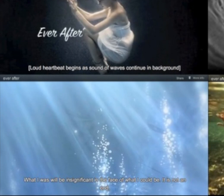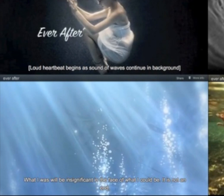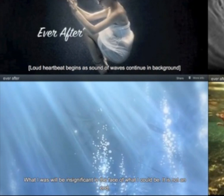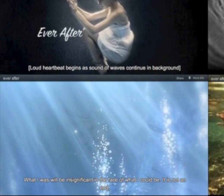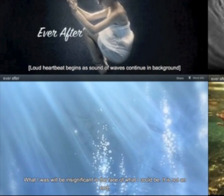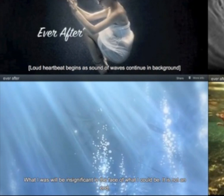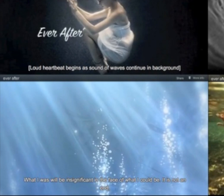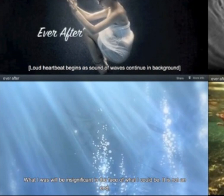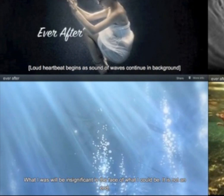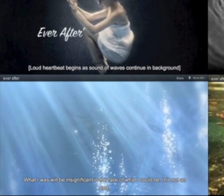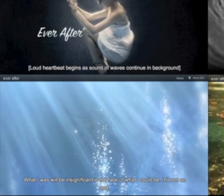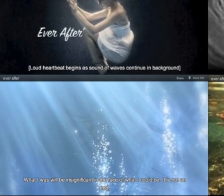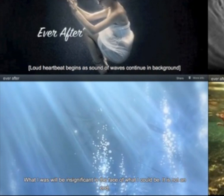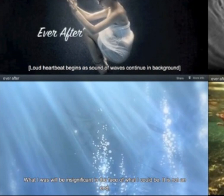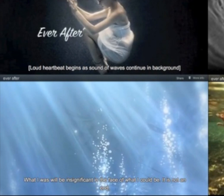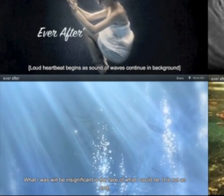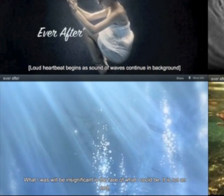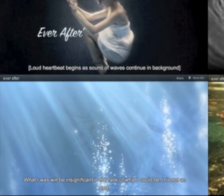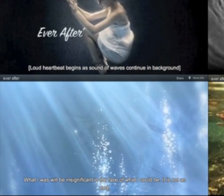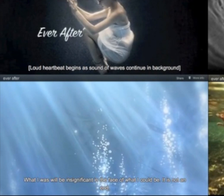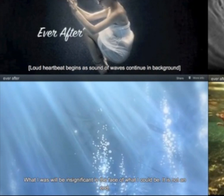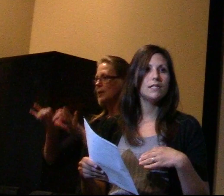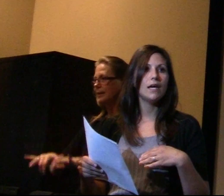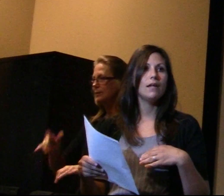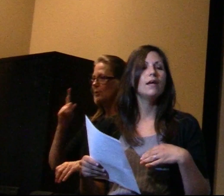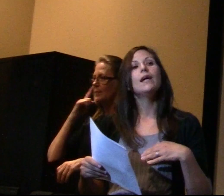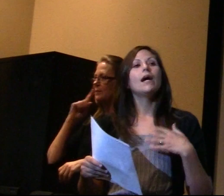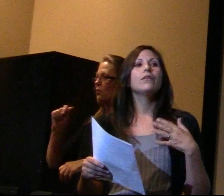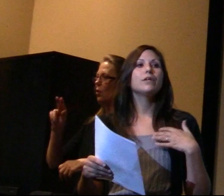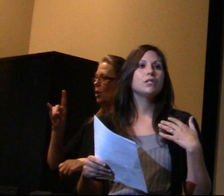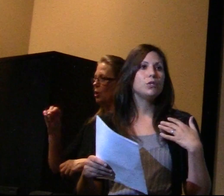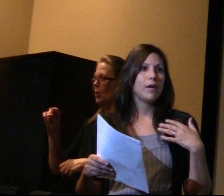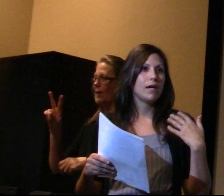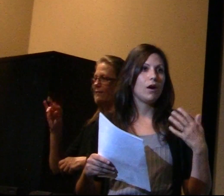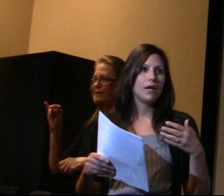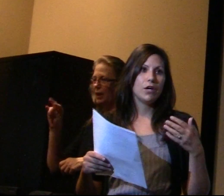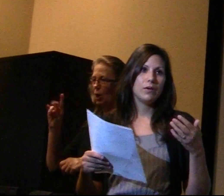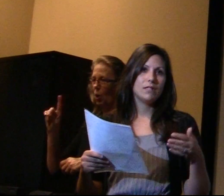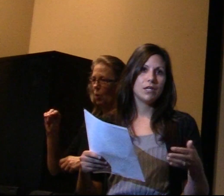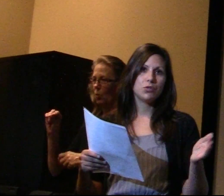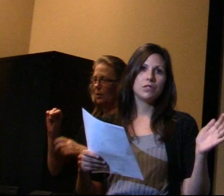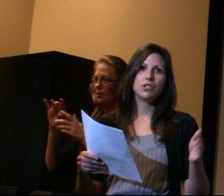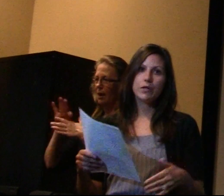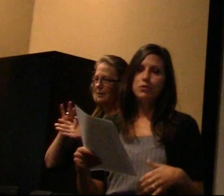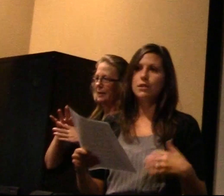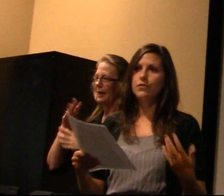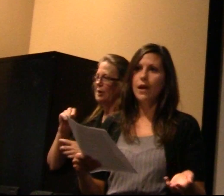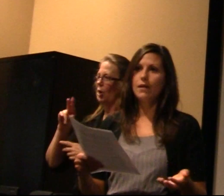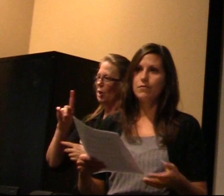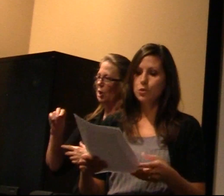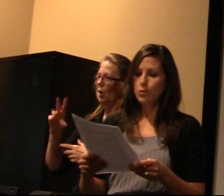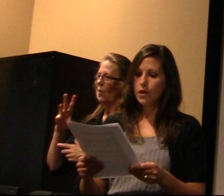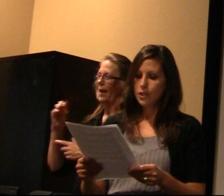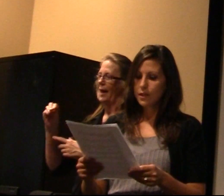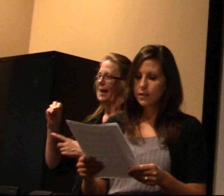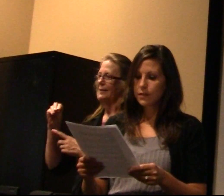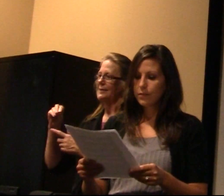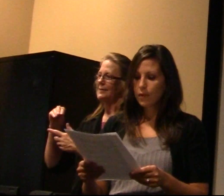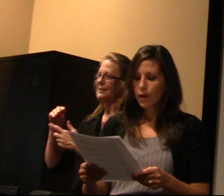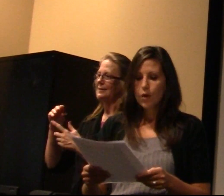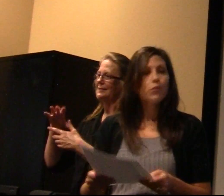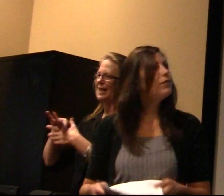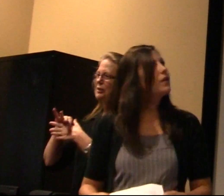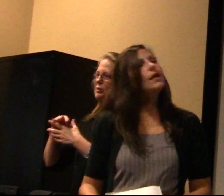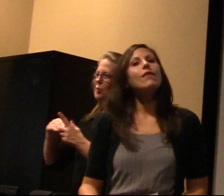things like captioning videos, creating transcripts for audio and video content, and learning to make audio and textual descriptions for highly visual projects.